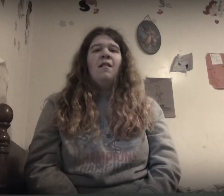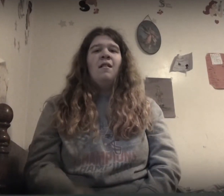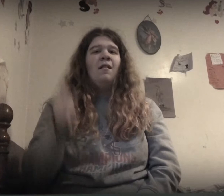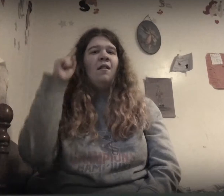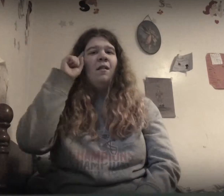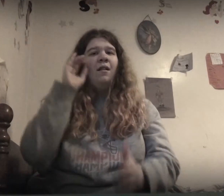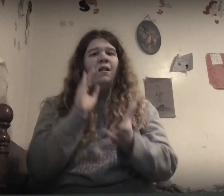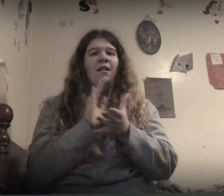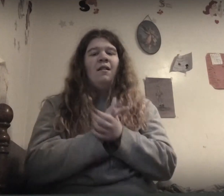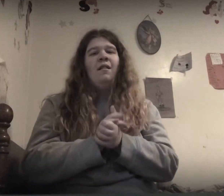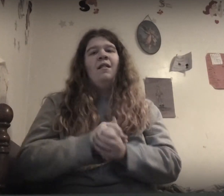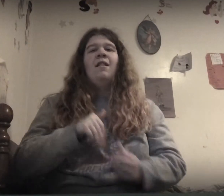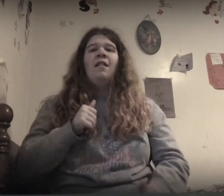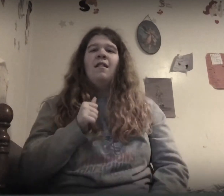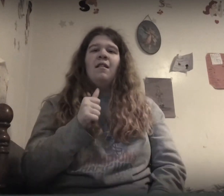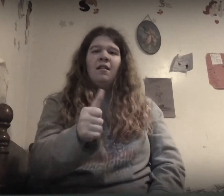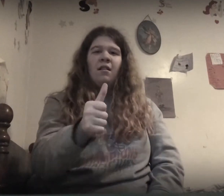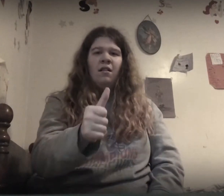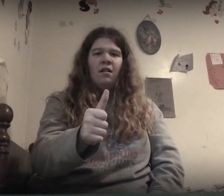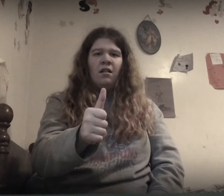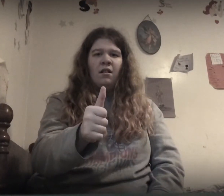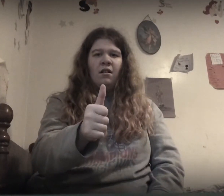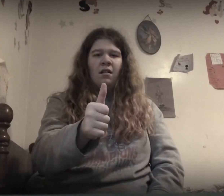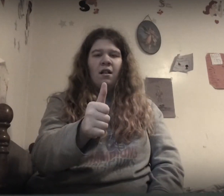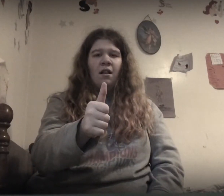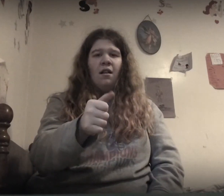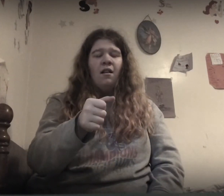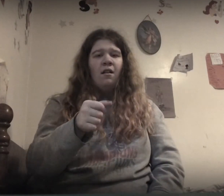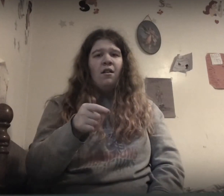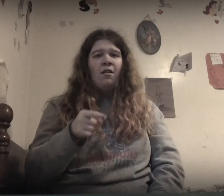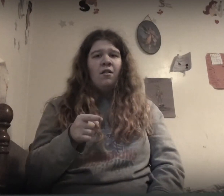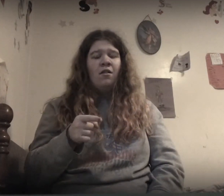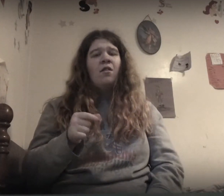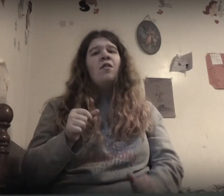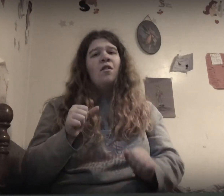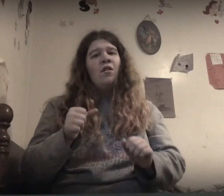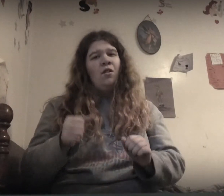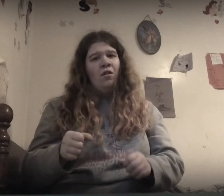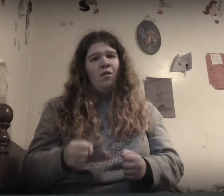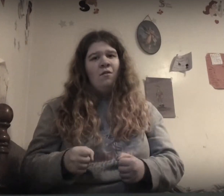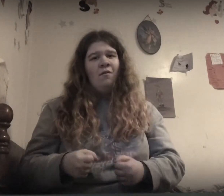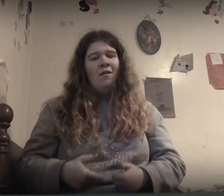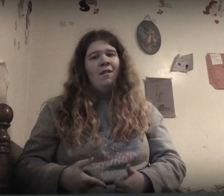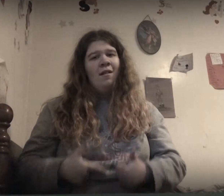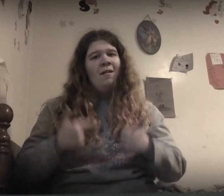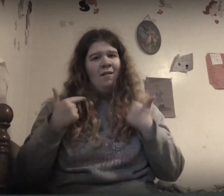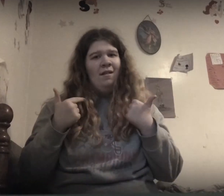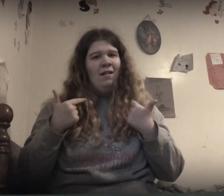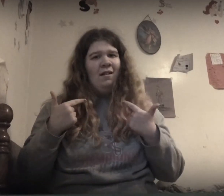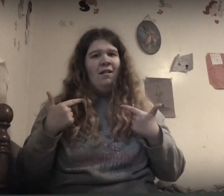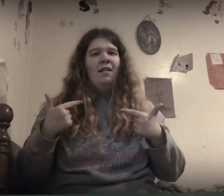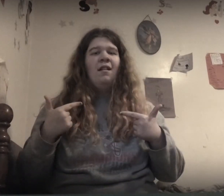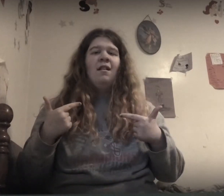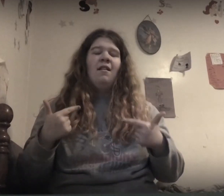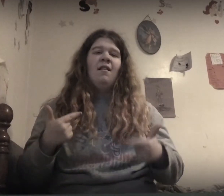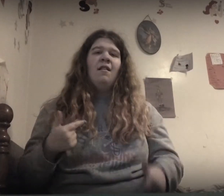Believe in yourself You will come alive